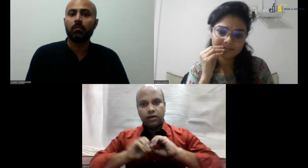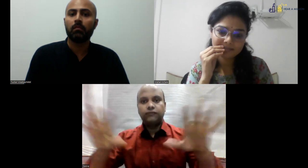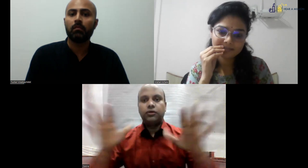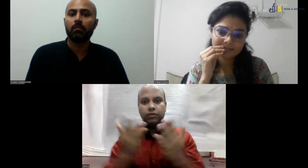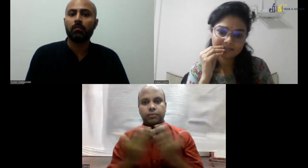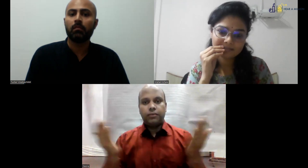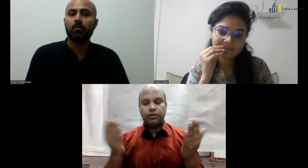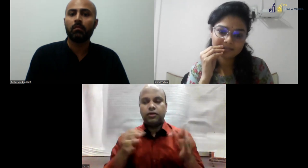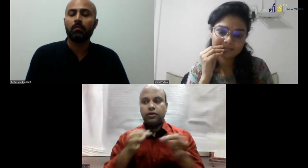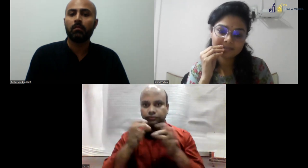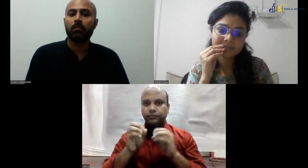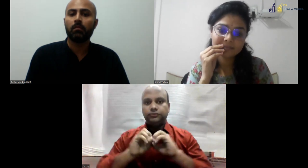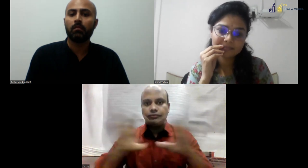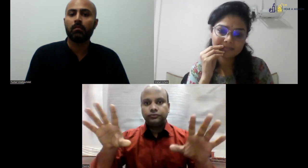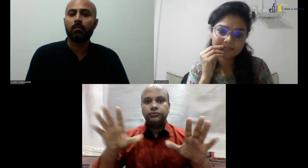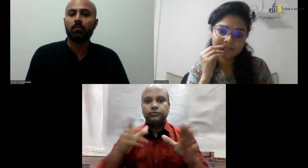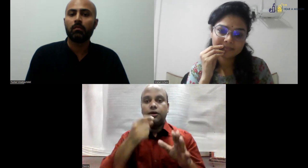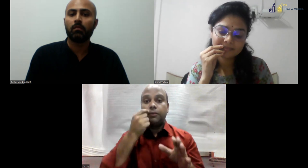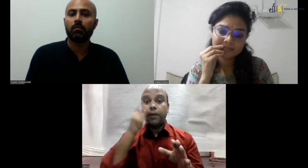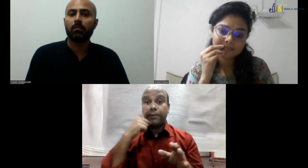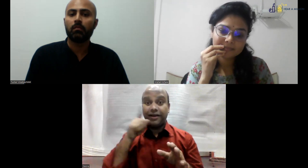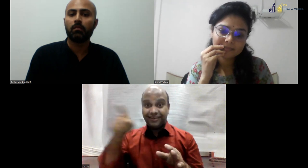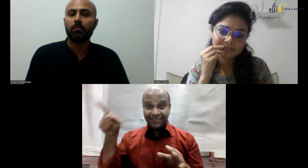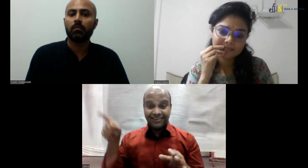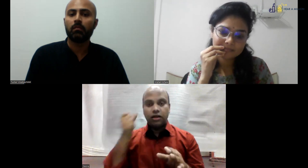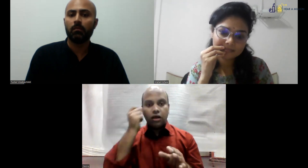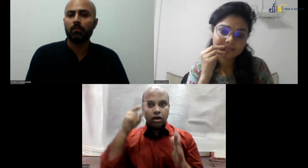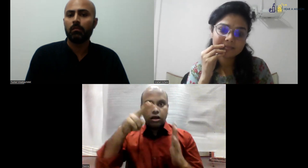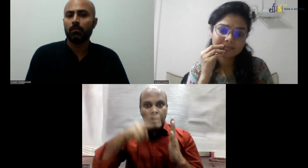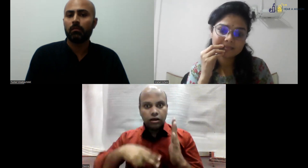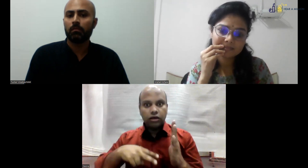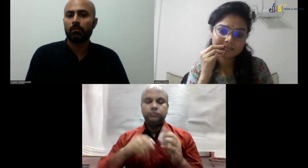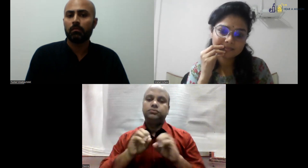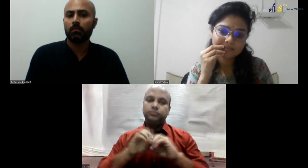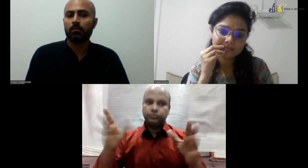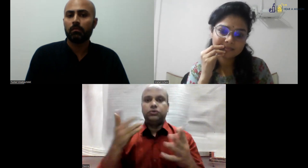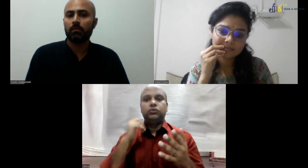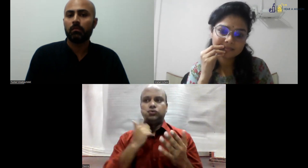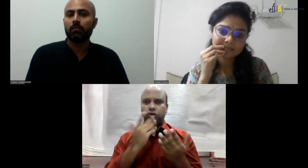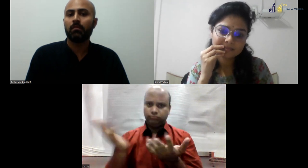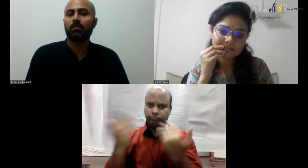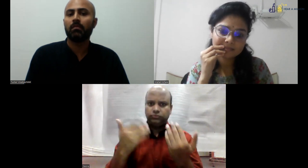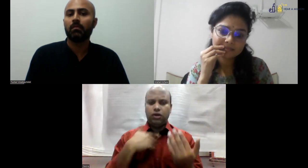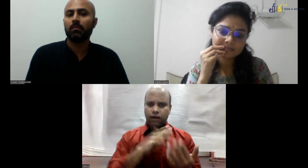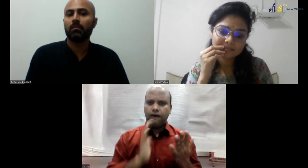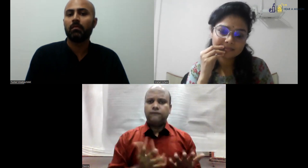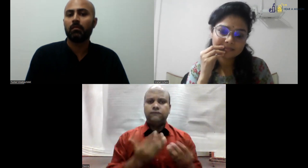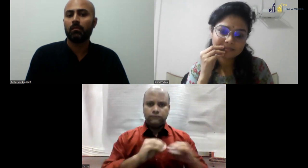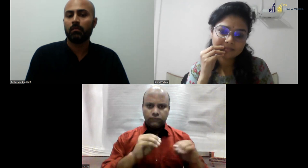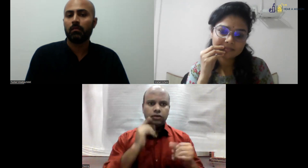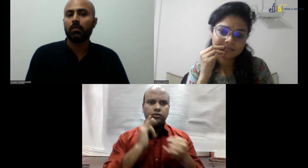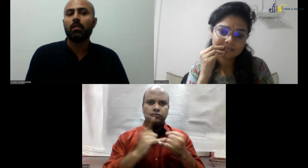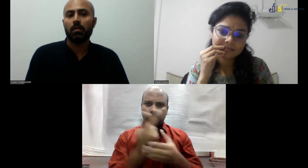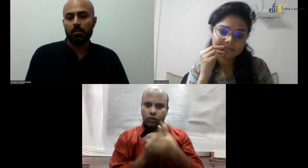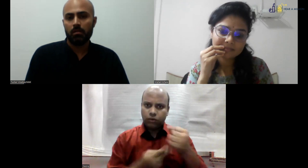students, you know, you have newspaper advertisements, which really helps. Parents, you know, they read